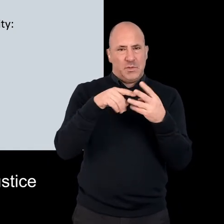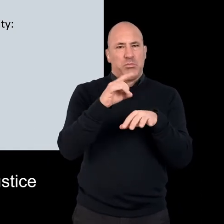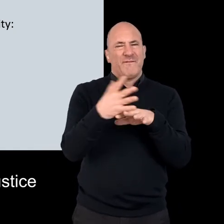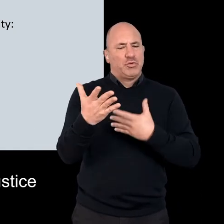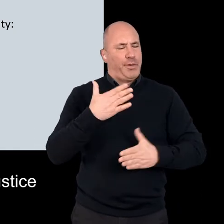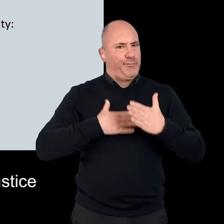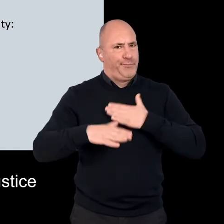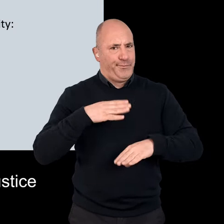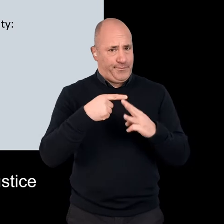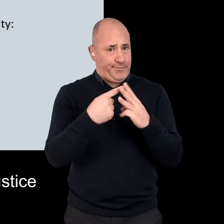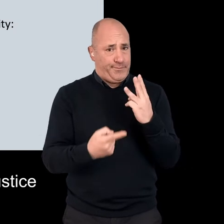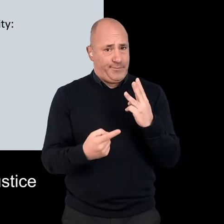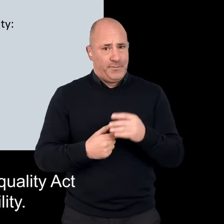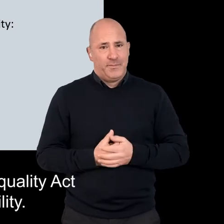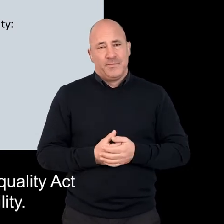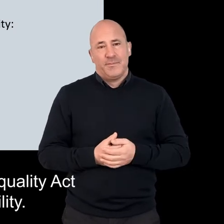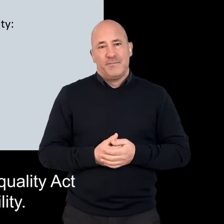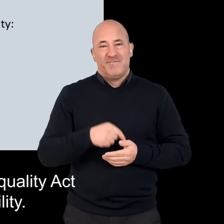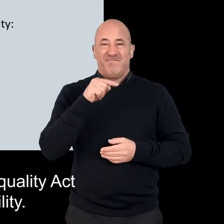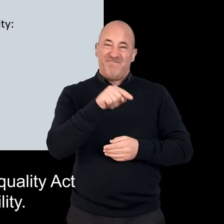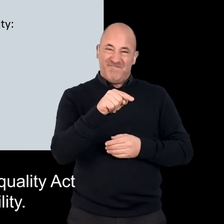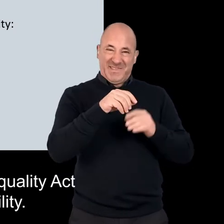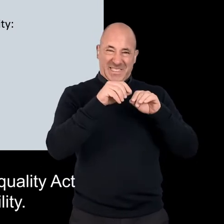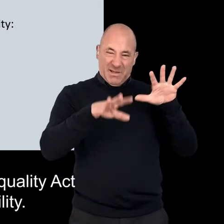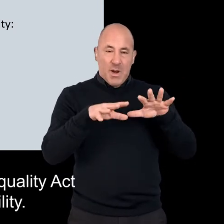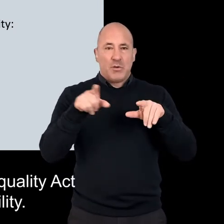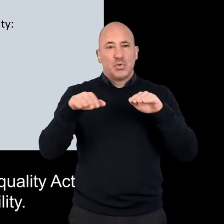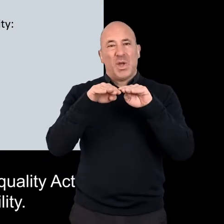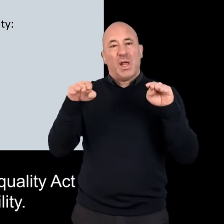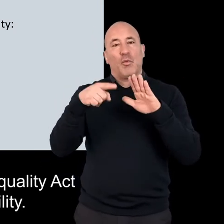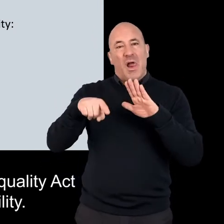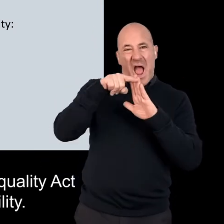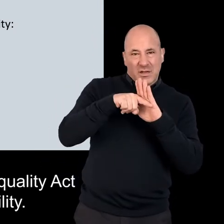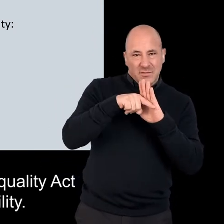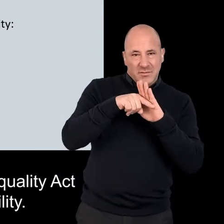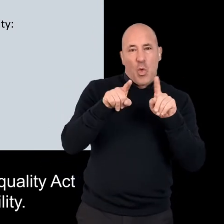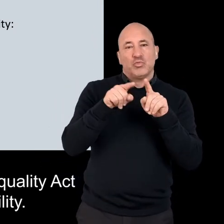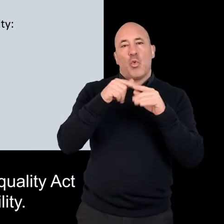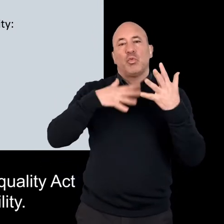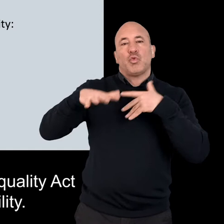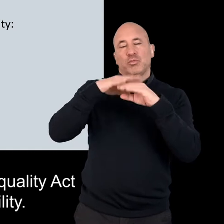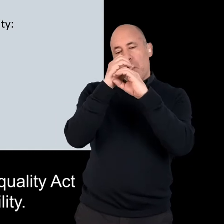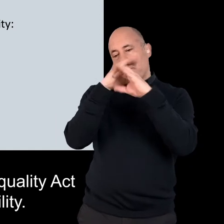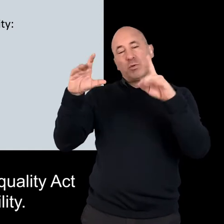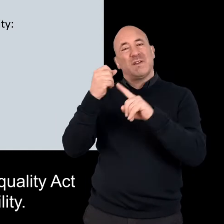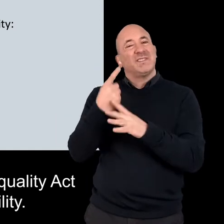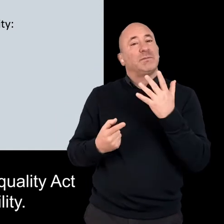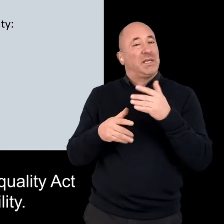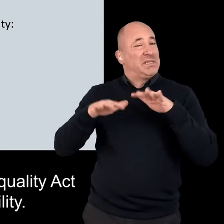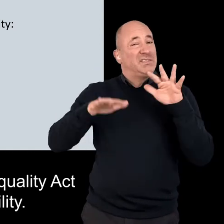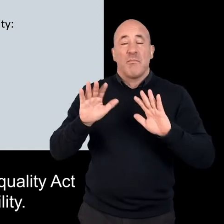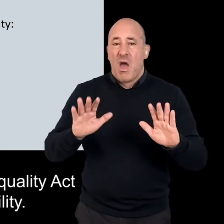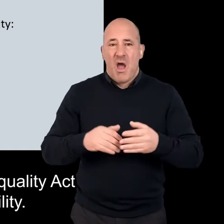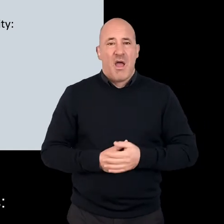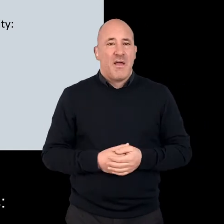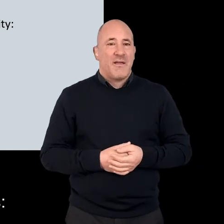and professional integrity. And the Code of Ethics is similar to the Equality Act and Social Model of